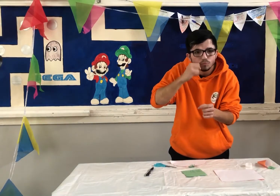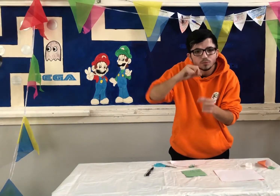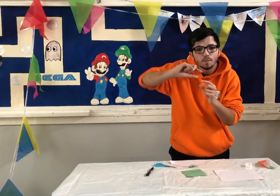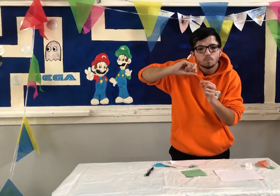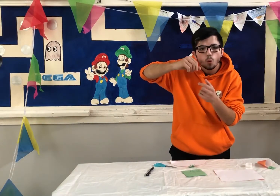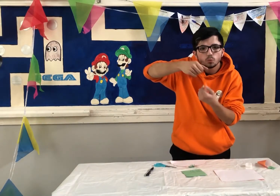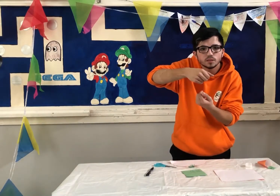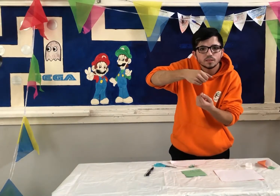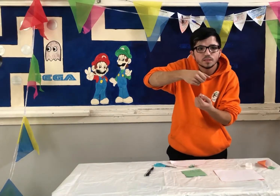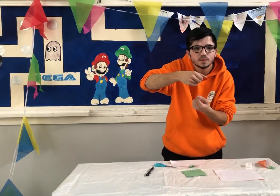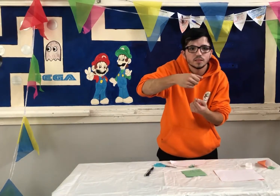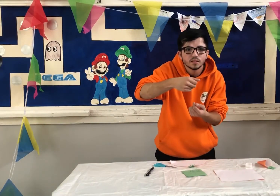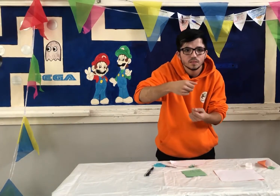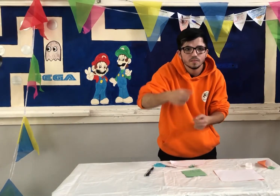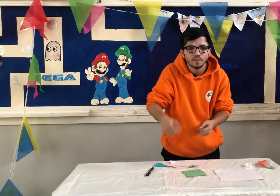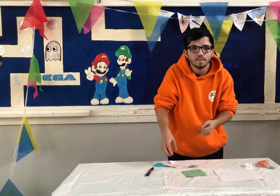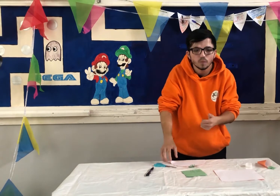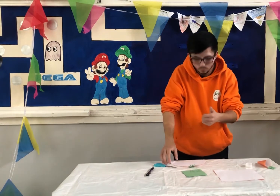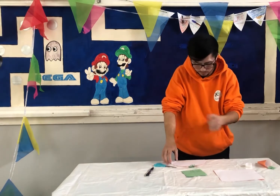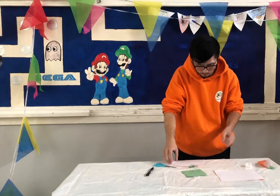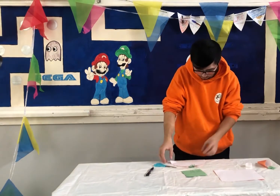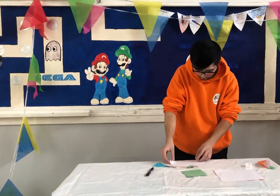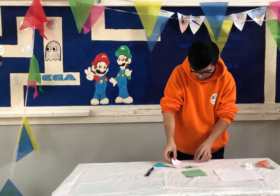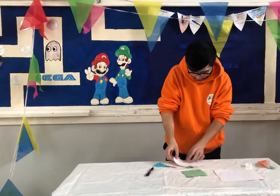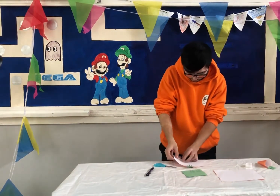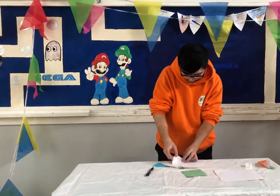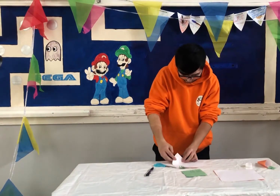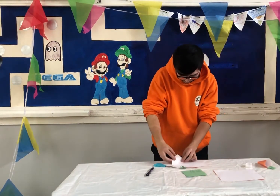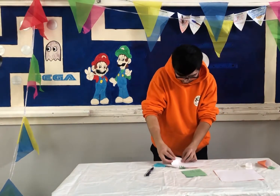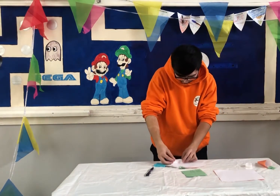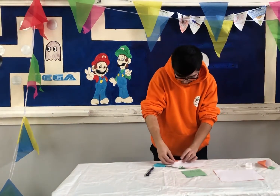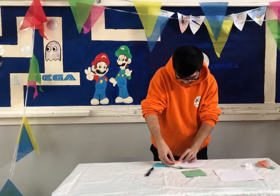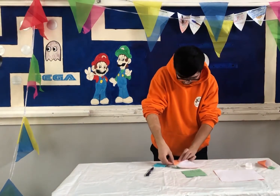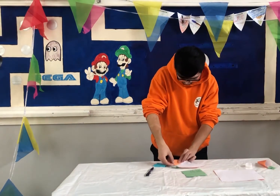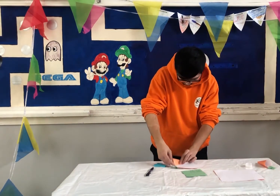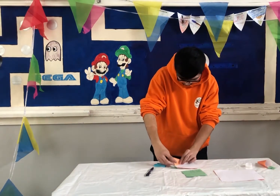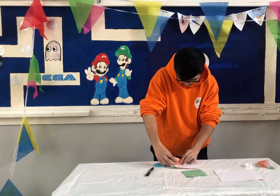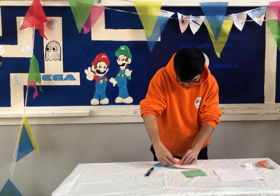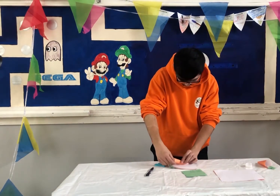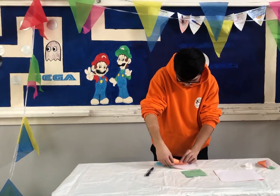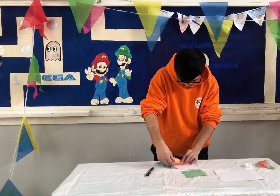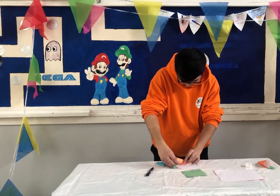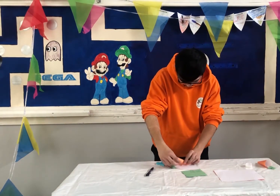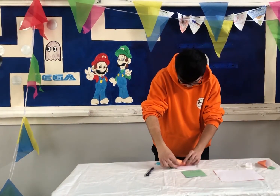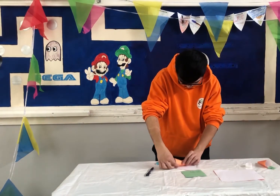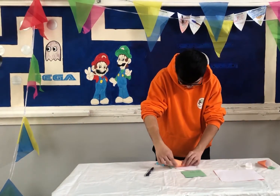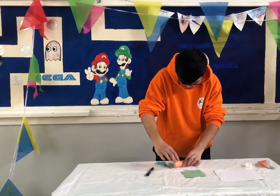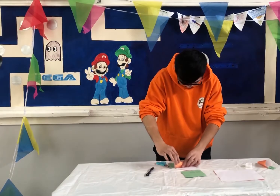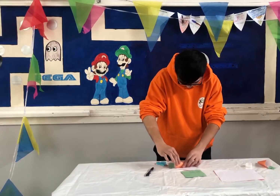And this is where we make our carrot shape now. Okay, so we take our corner and we roll it and